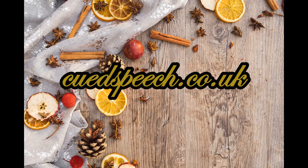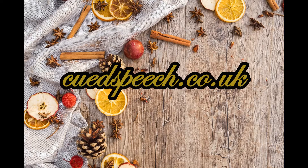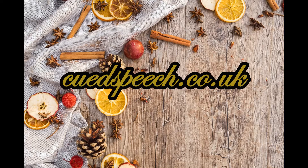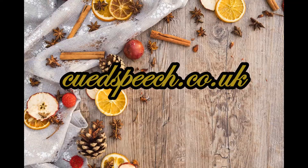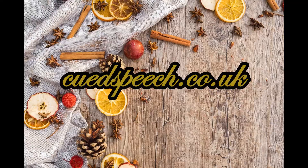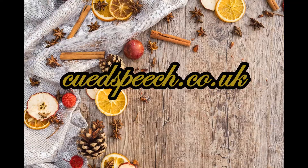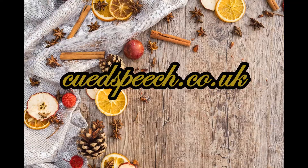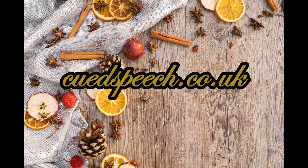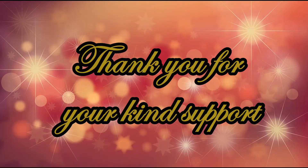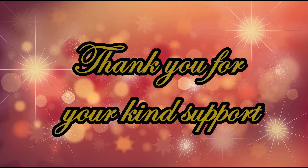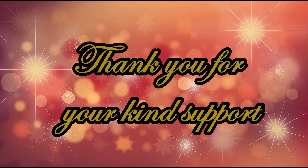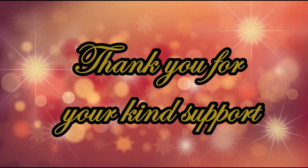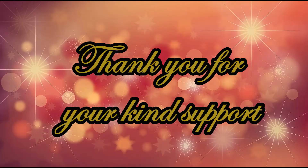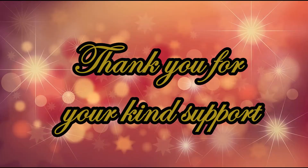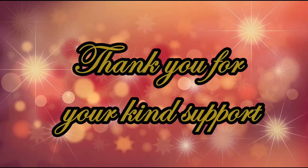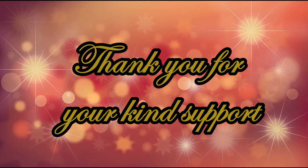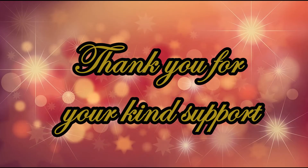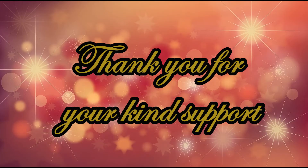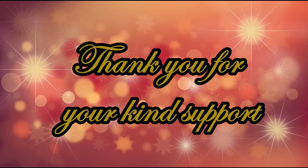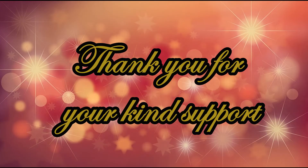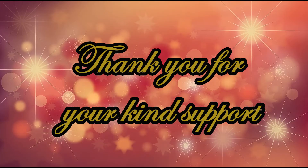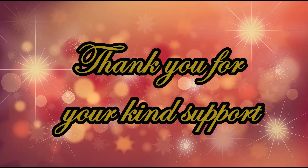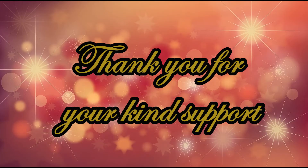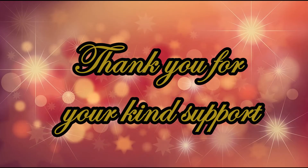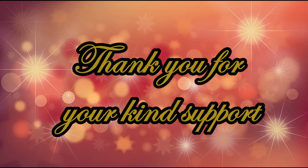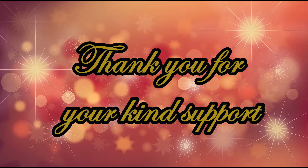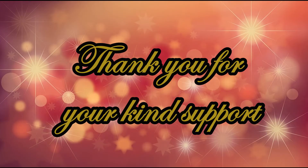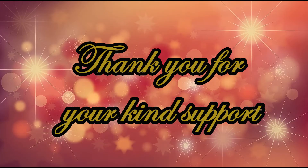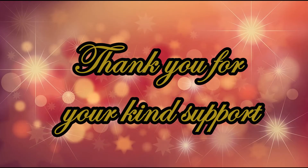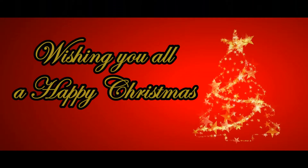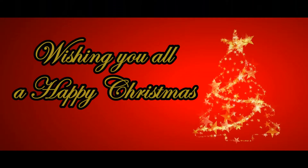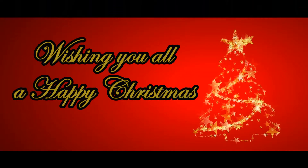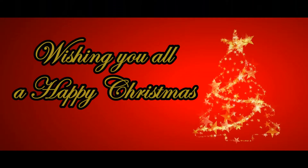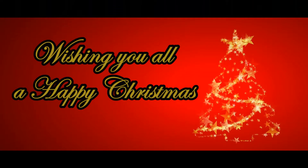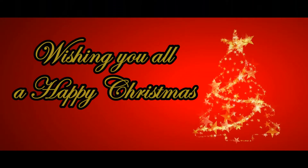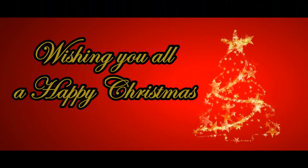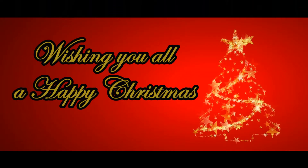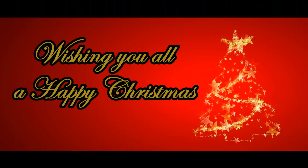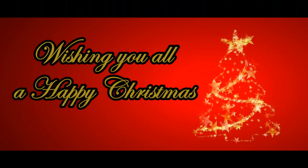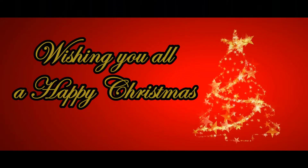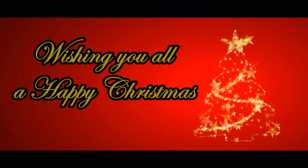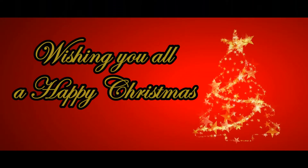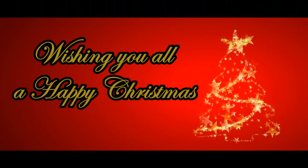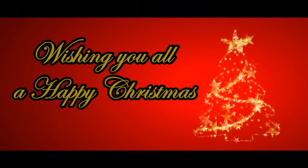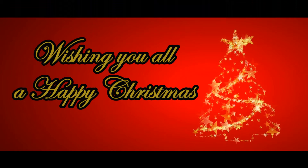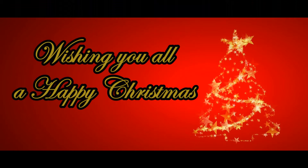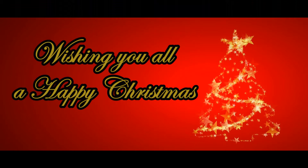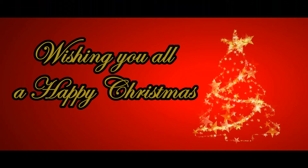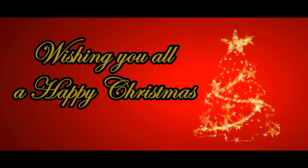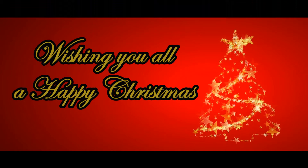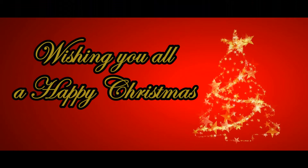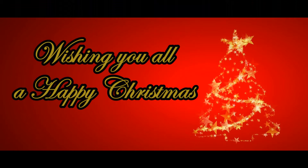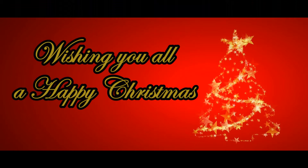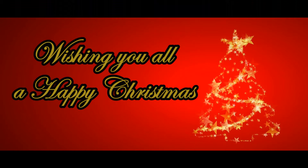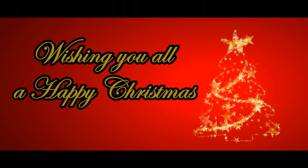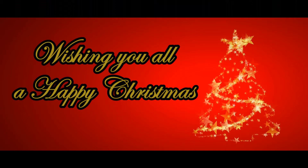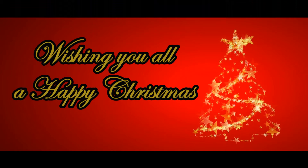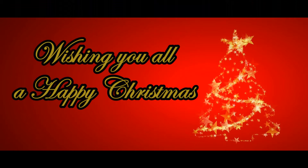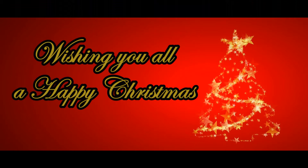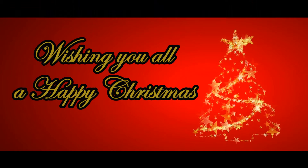for Santa The year's all done Now time for family fun Tree lights are glow on snow And show it's Christmas